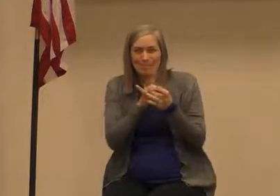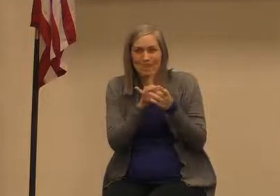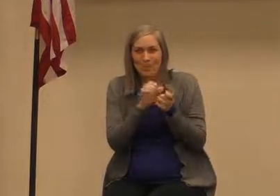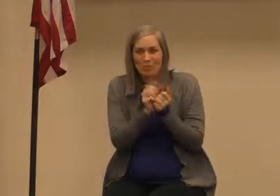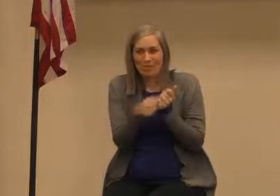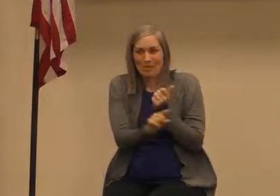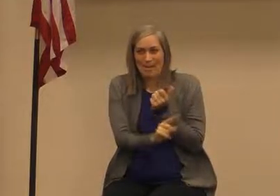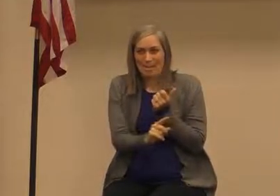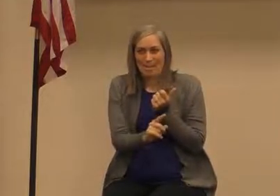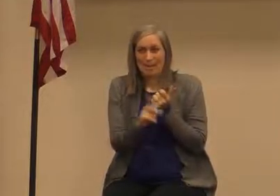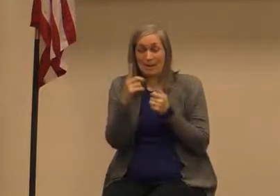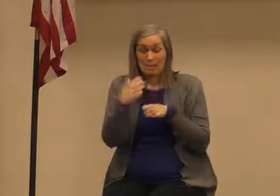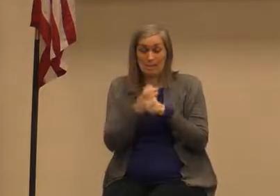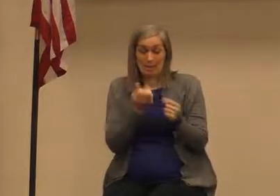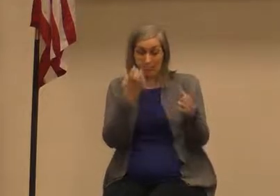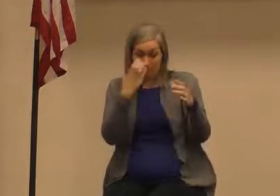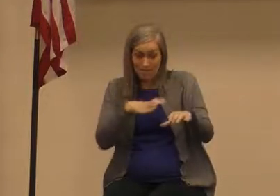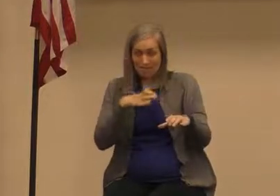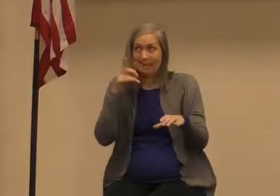the covenant with them that